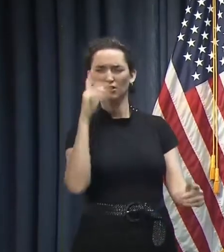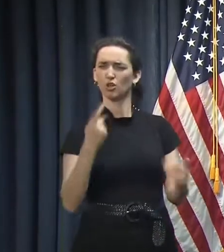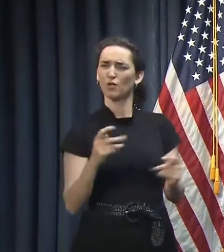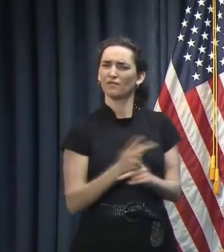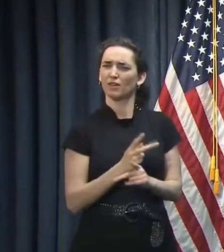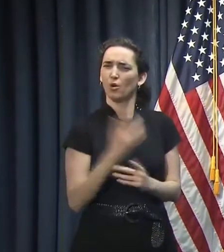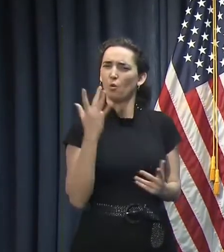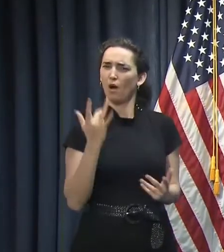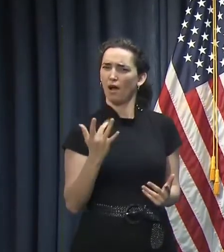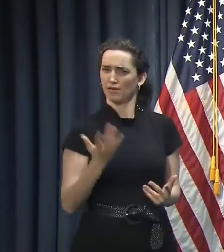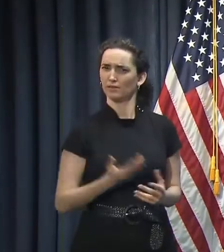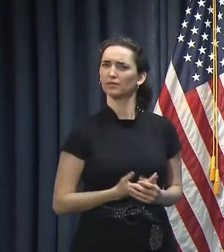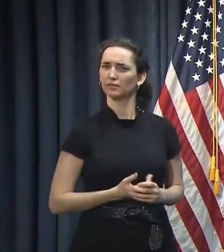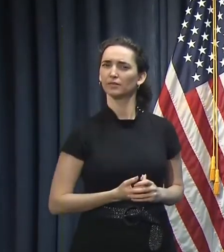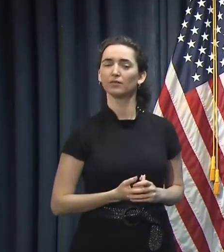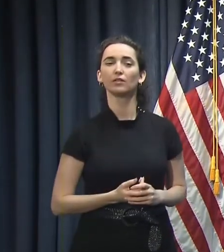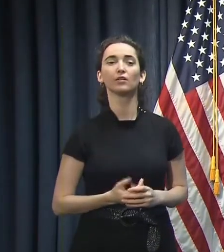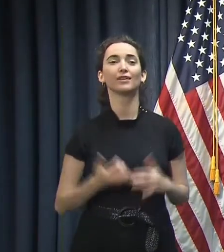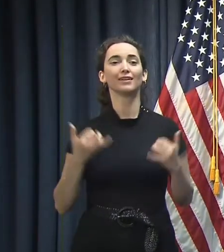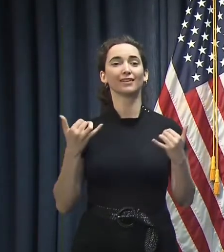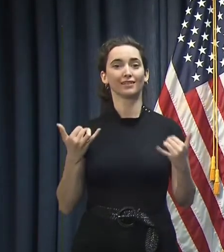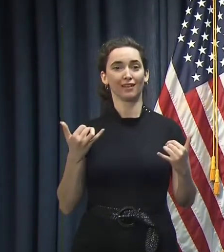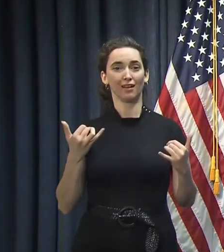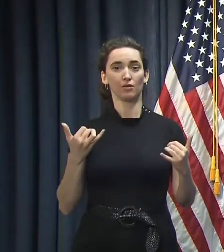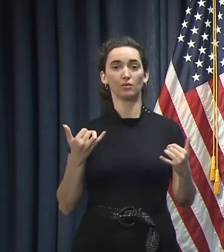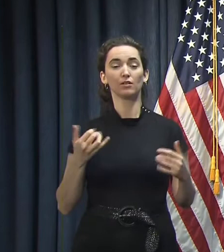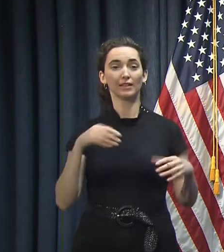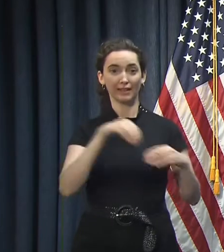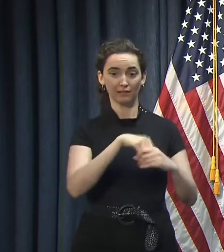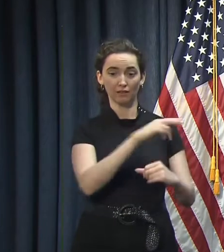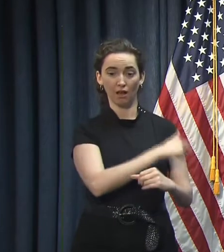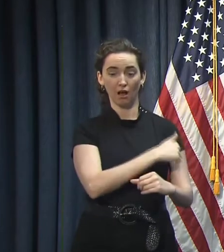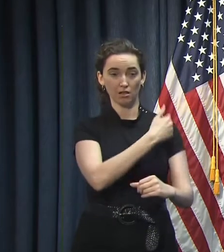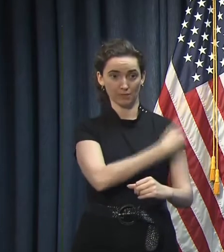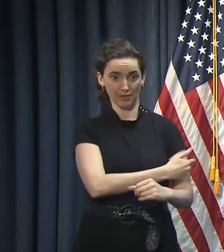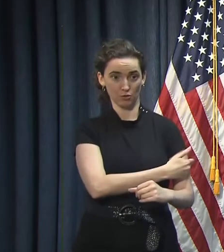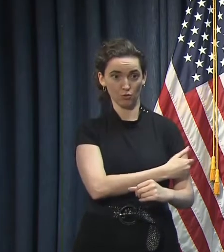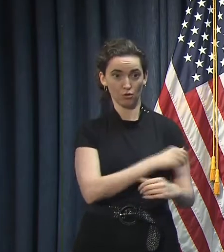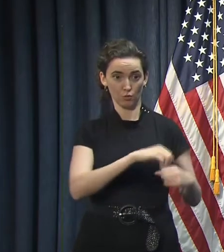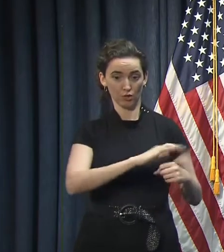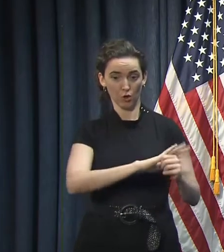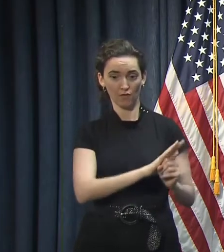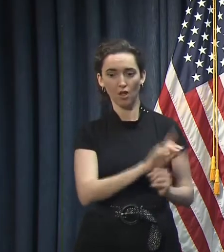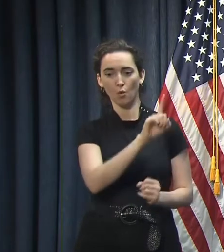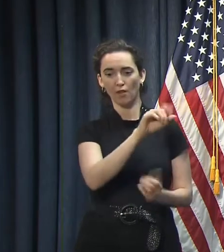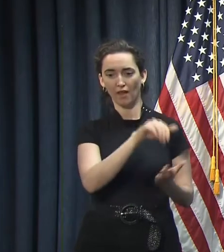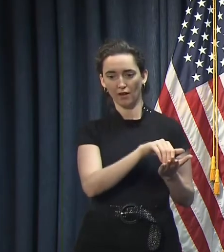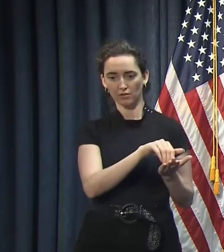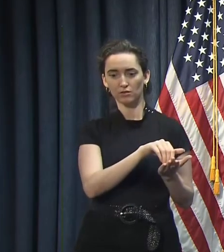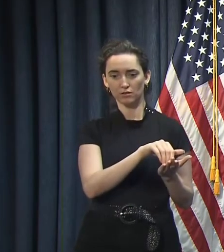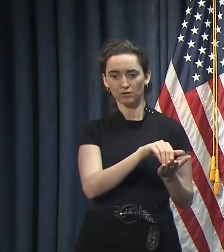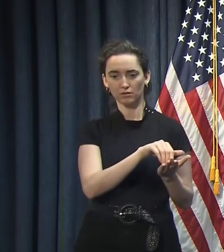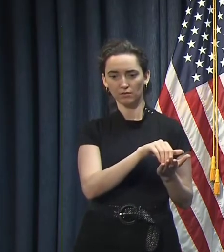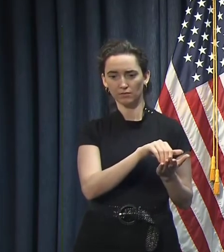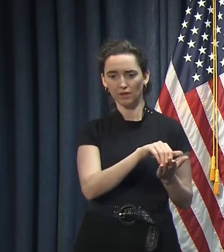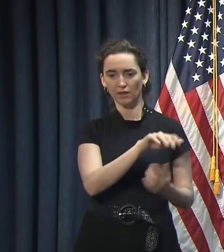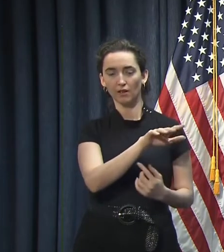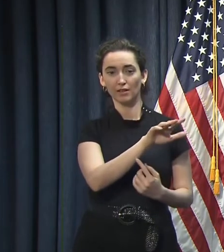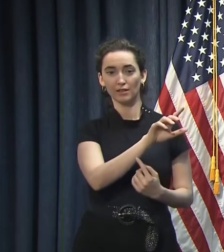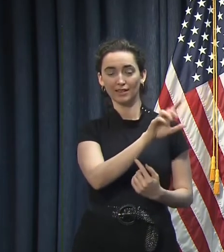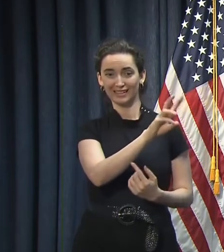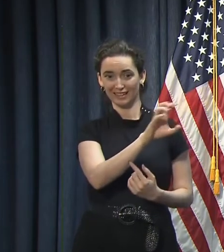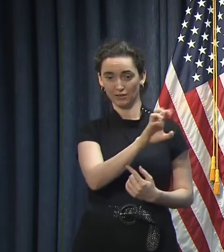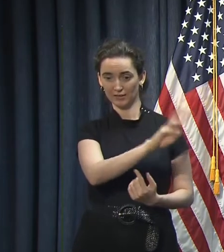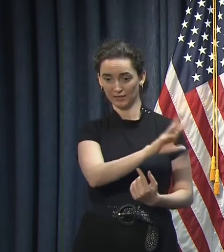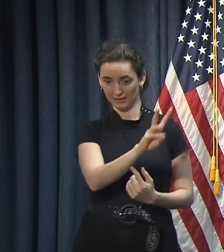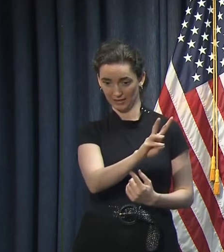Currently, we have 1,666 patients hospitalized, with 244 of those on